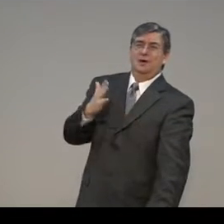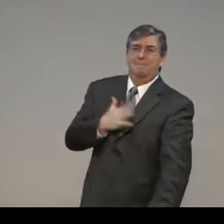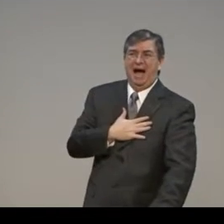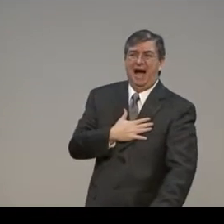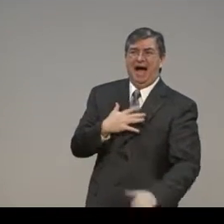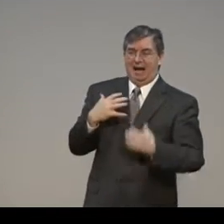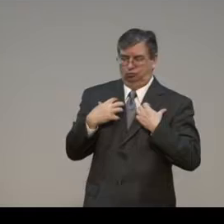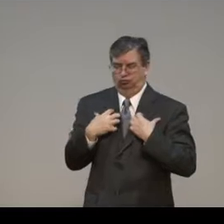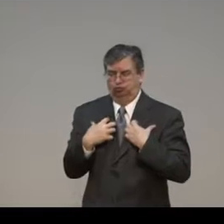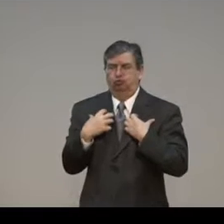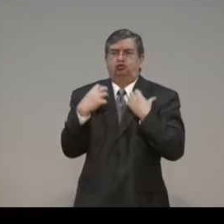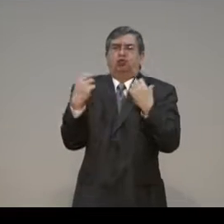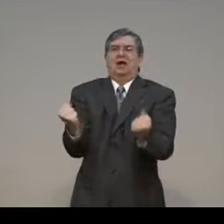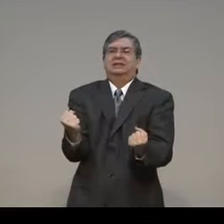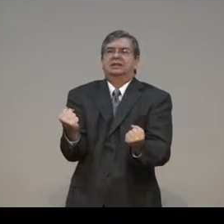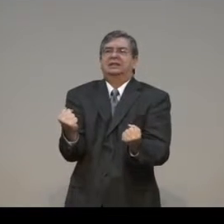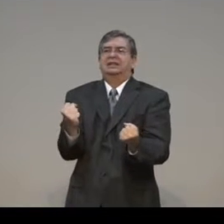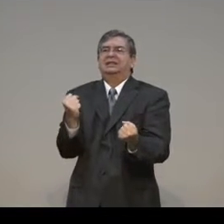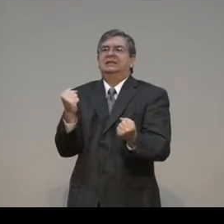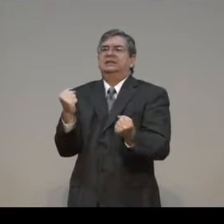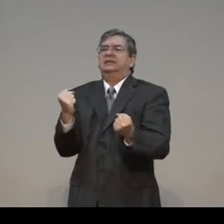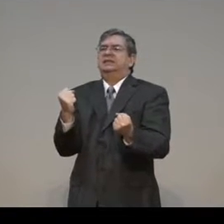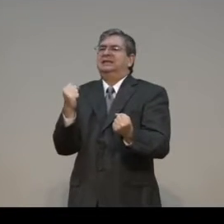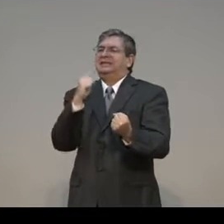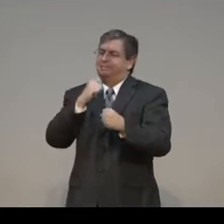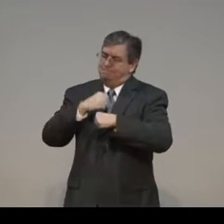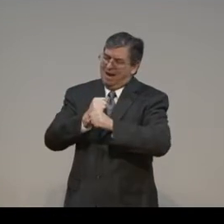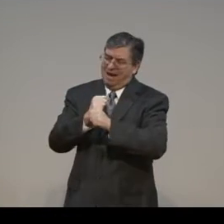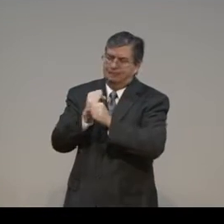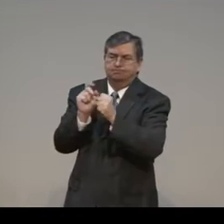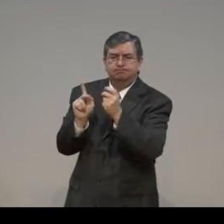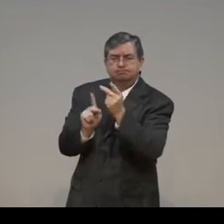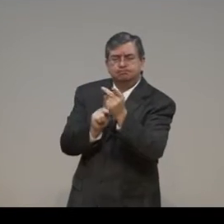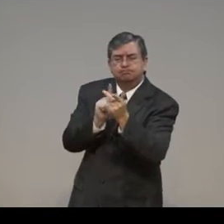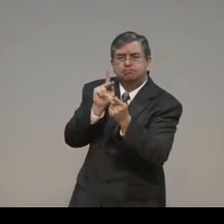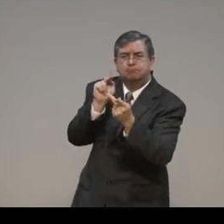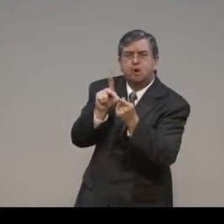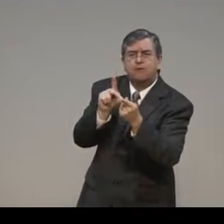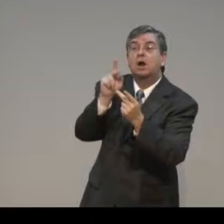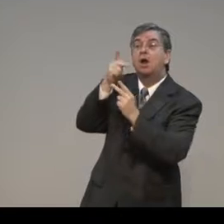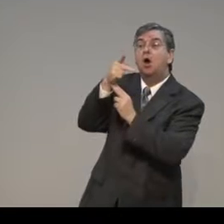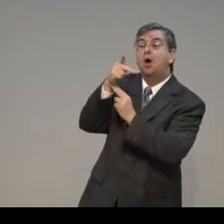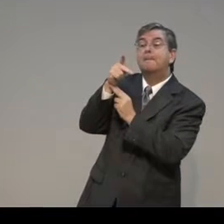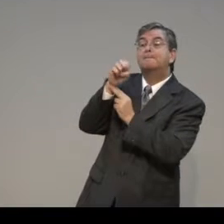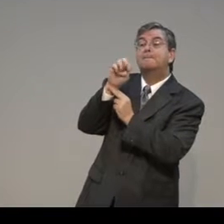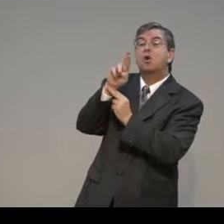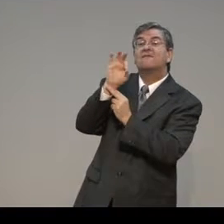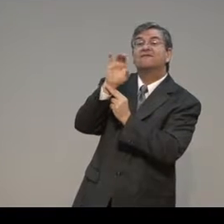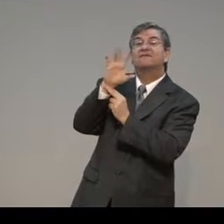sufficient for thee, for my strength